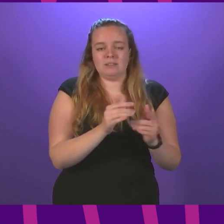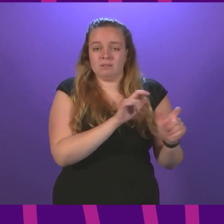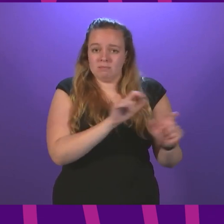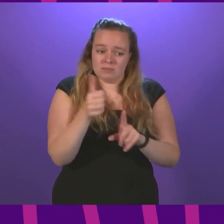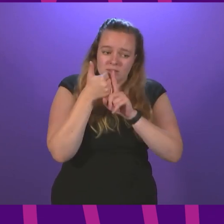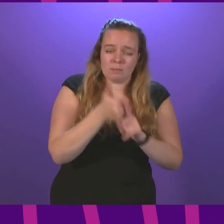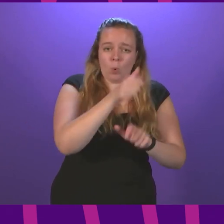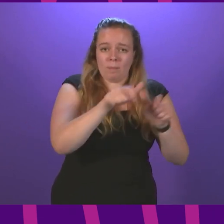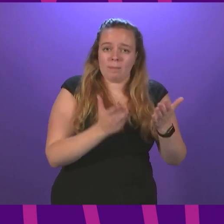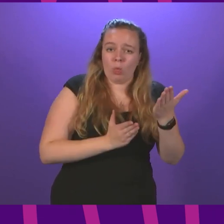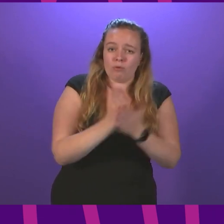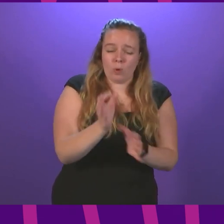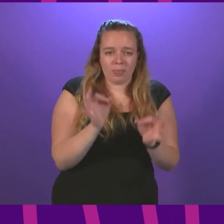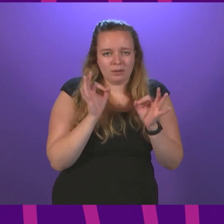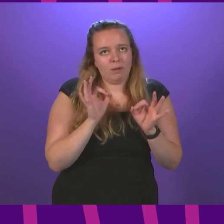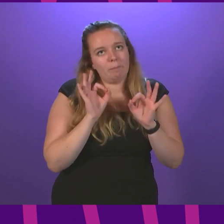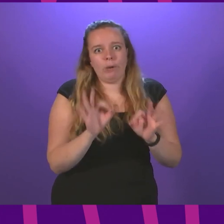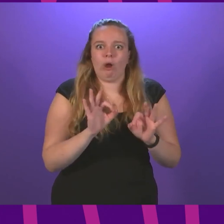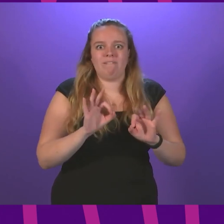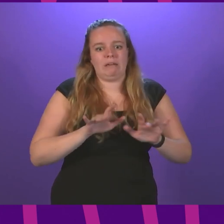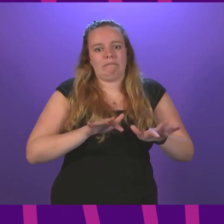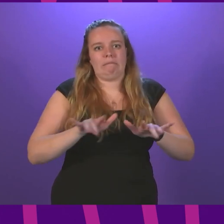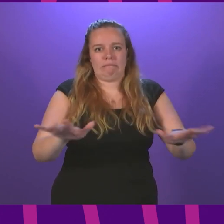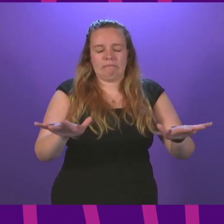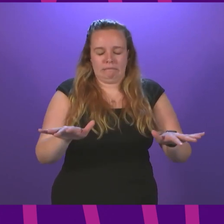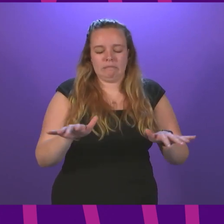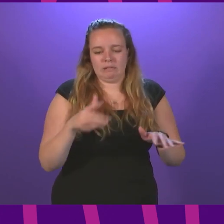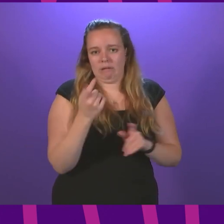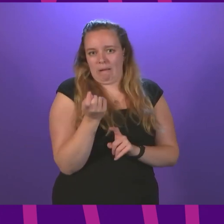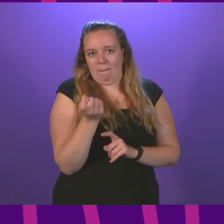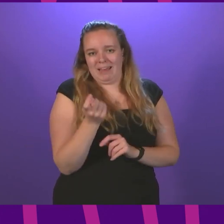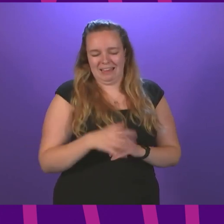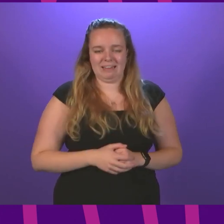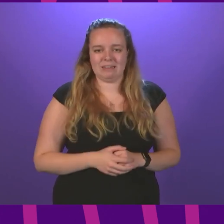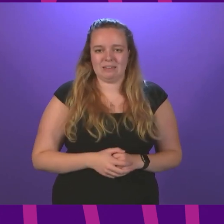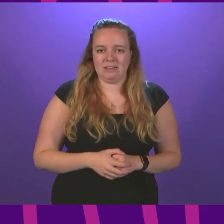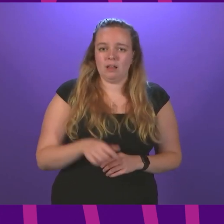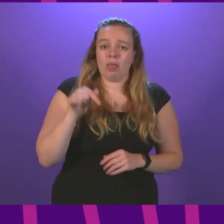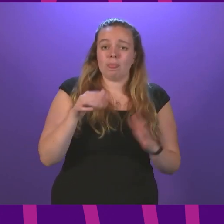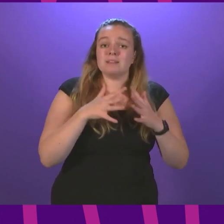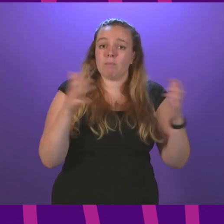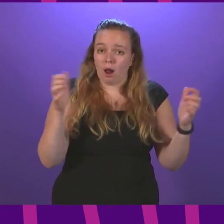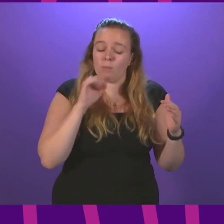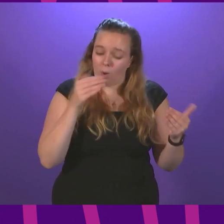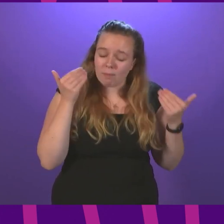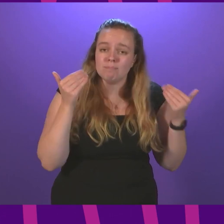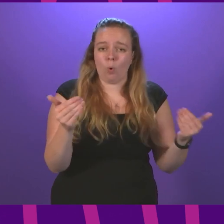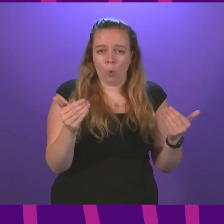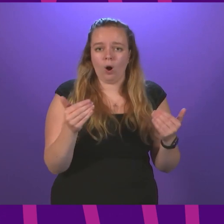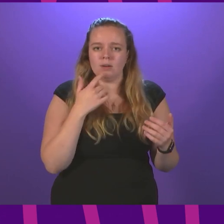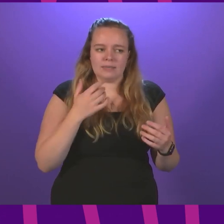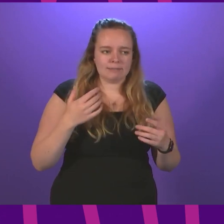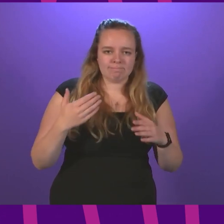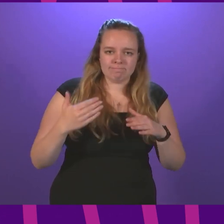needed to help people through the perfect storm that we are facing in the months ahead. In this Parliament, will go further, taking ambitious